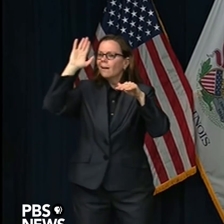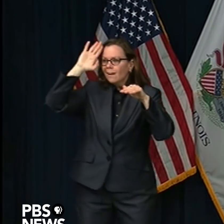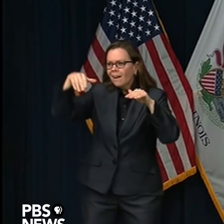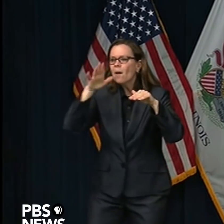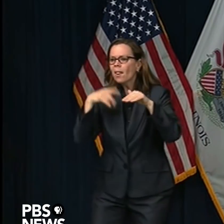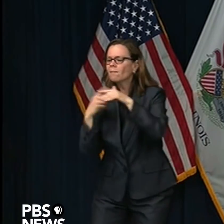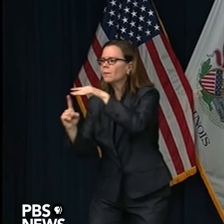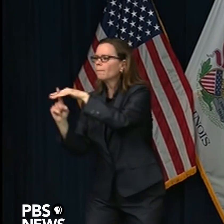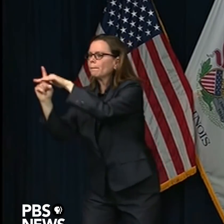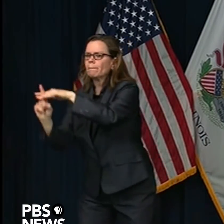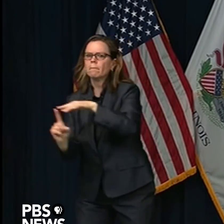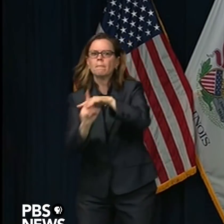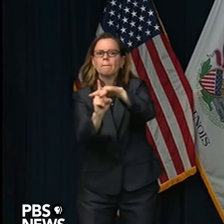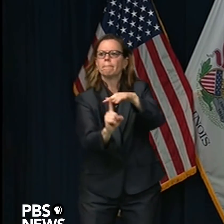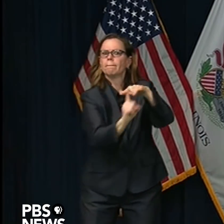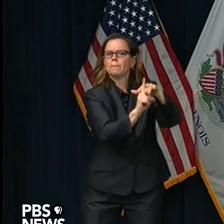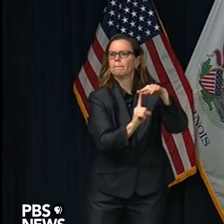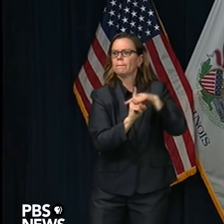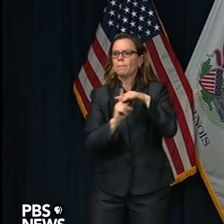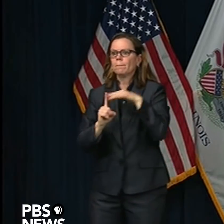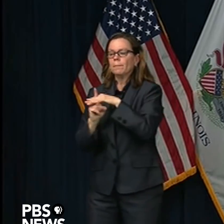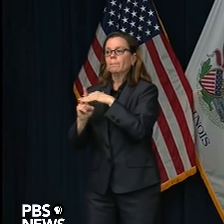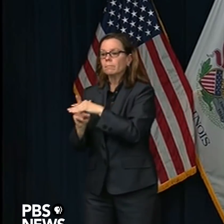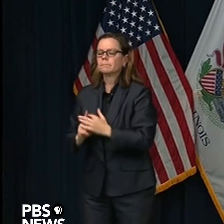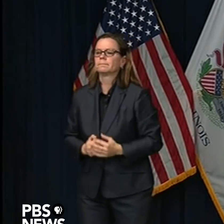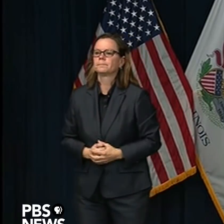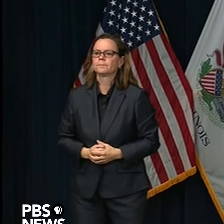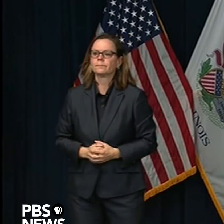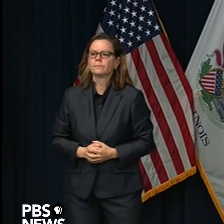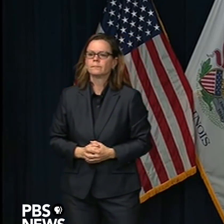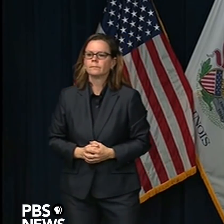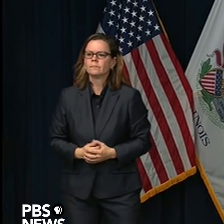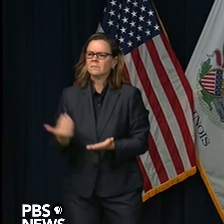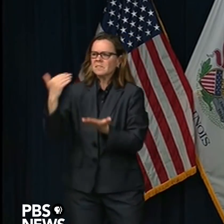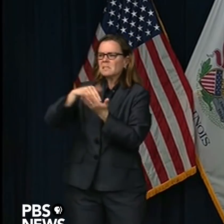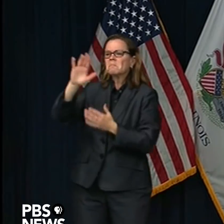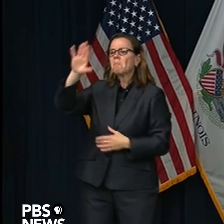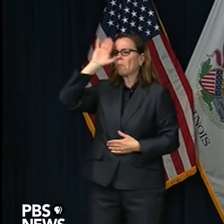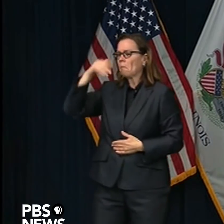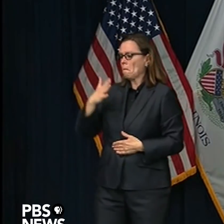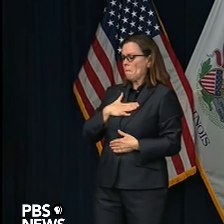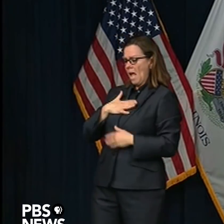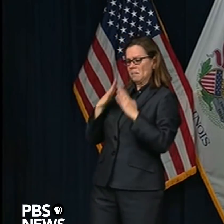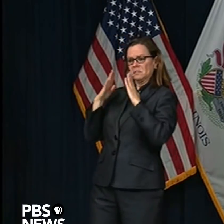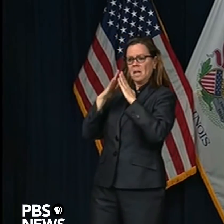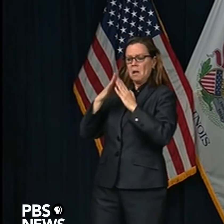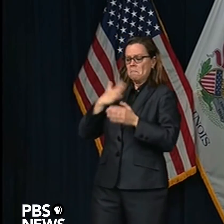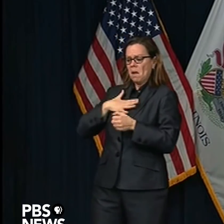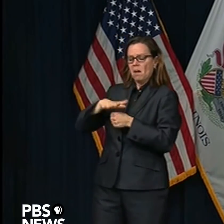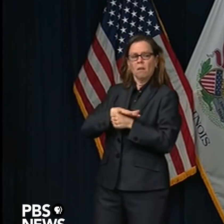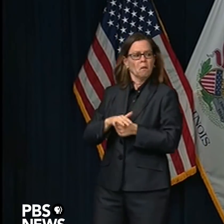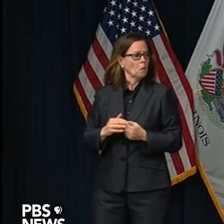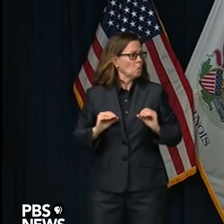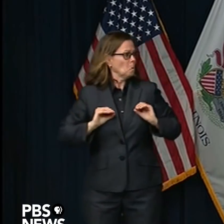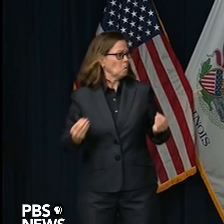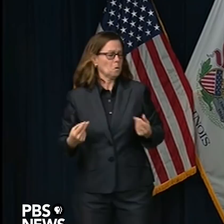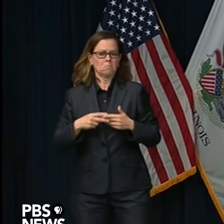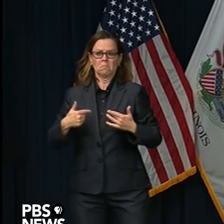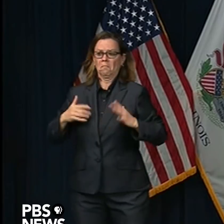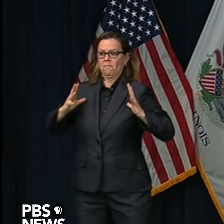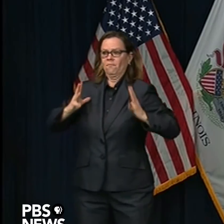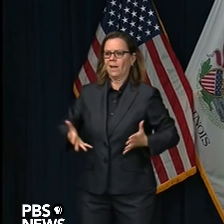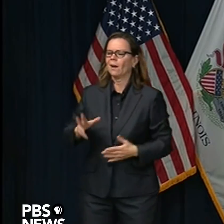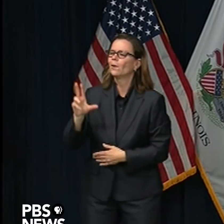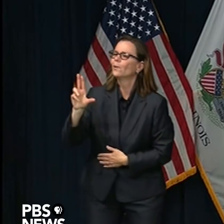significantly that even if you think you don't have a case in your zip code, that's probably not actually the case. But we do know that there are